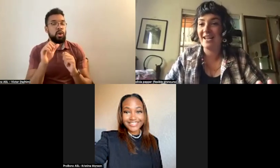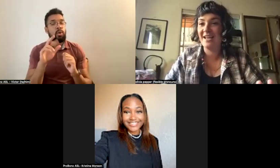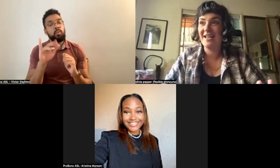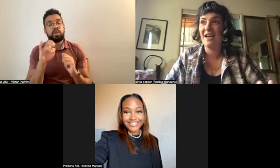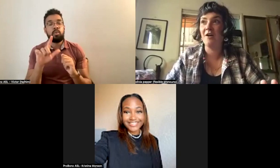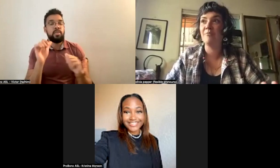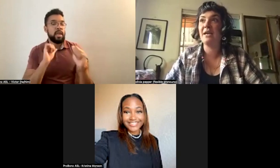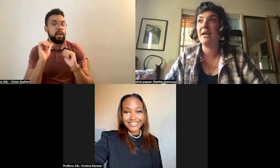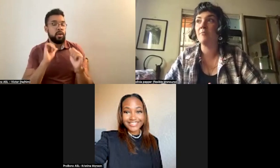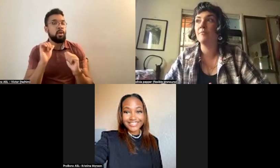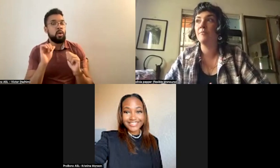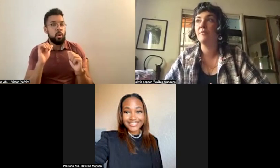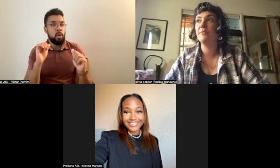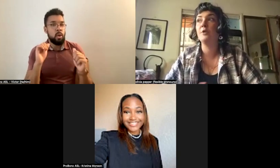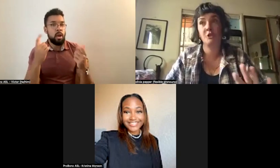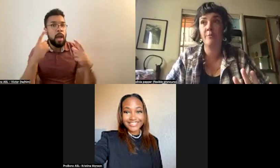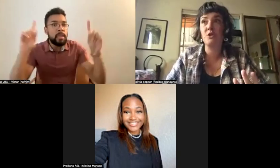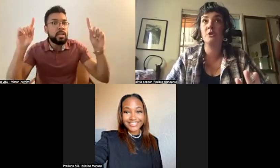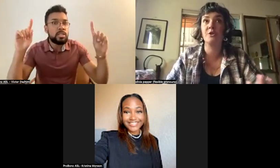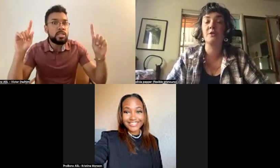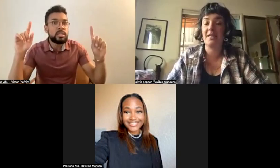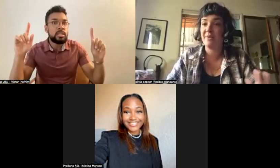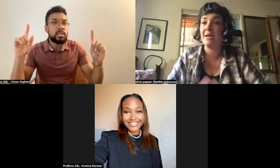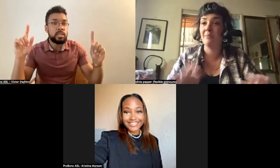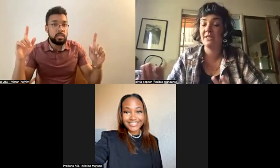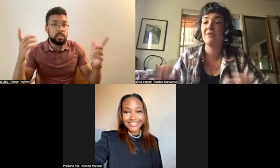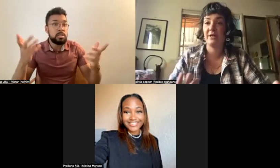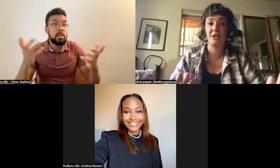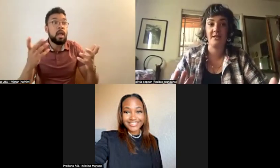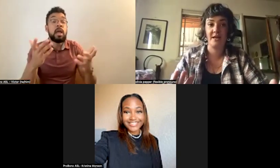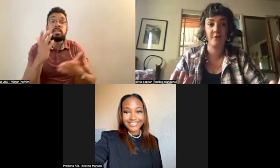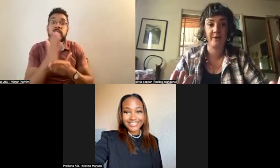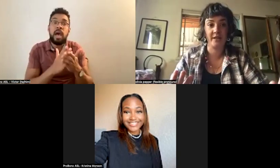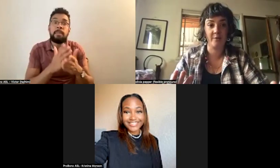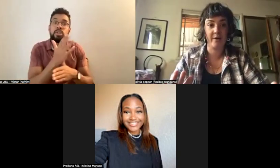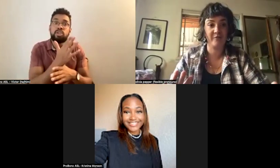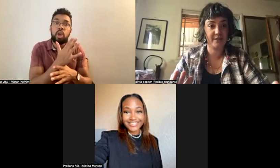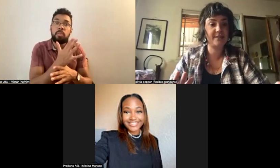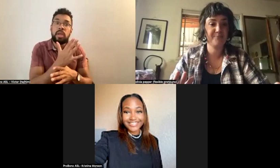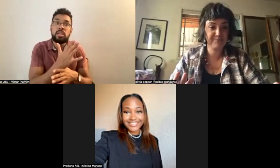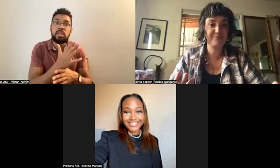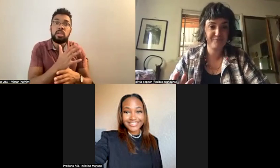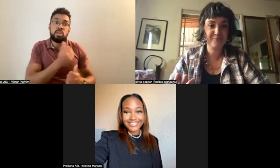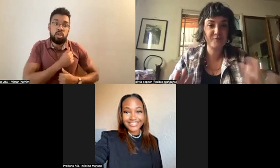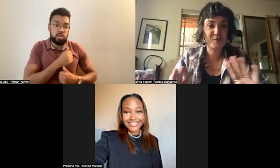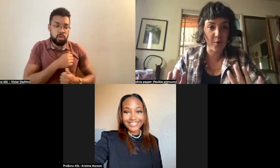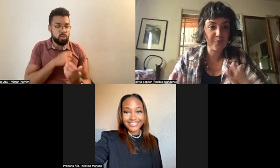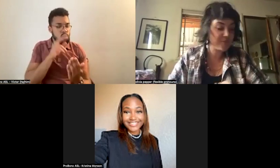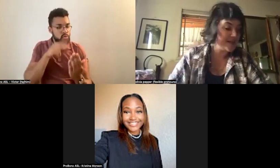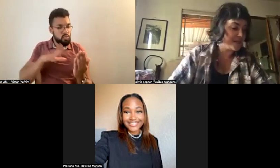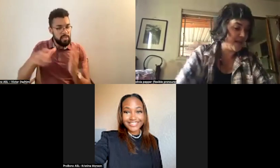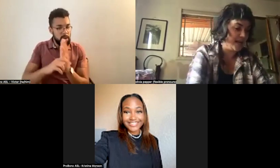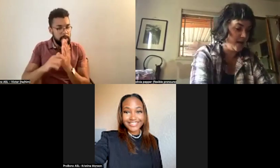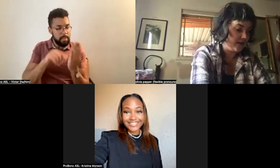that they became... German soldiers who said they became disenfranchised after reading the pamphlets. So